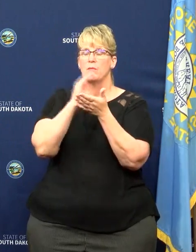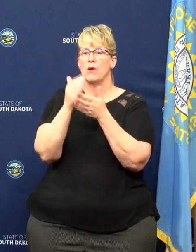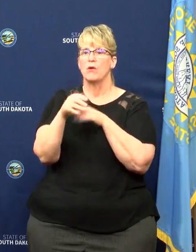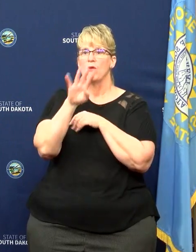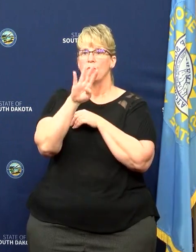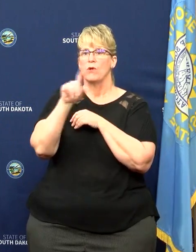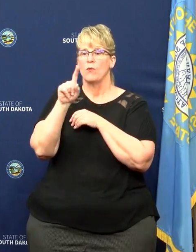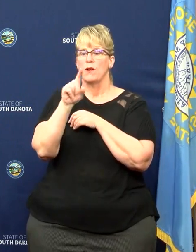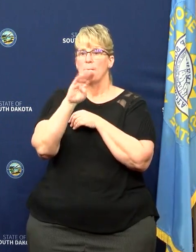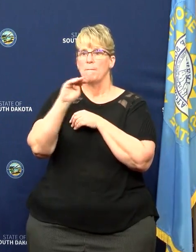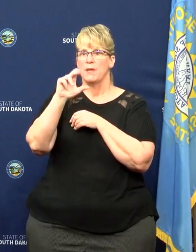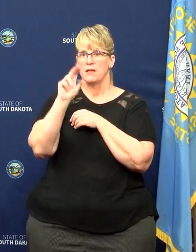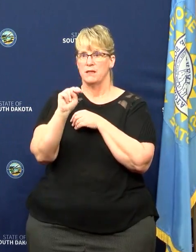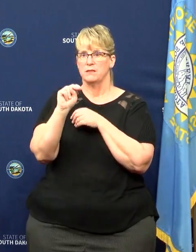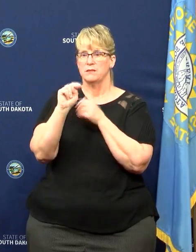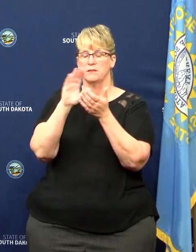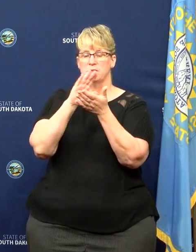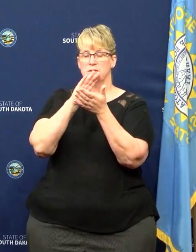that went to education.